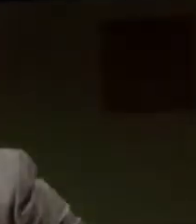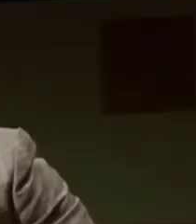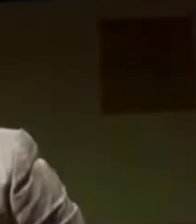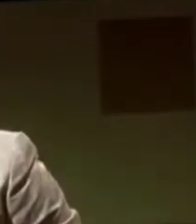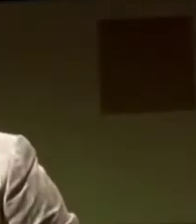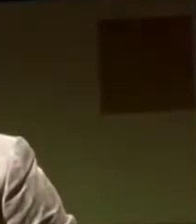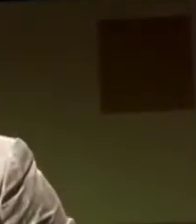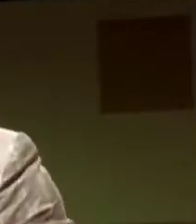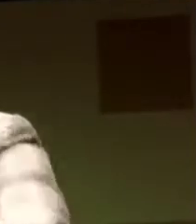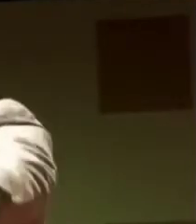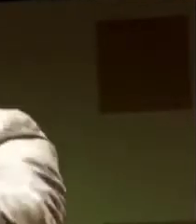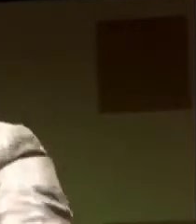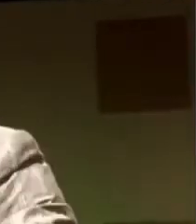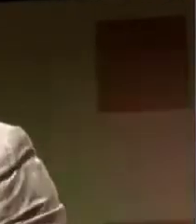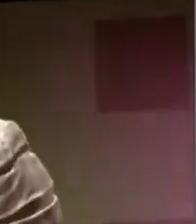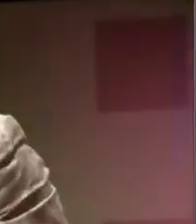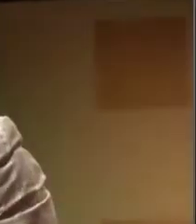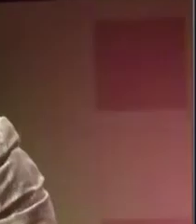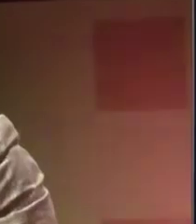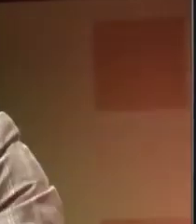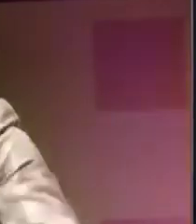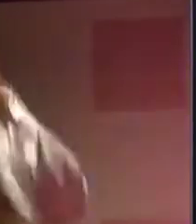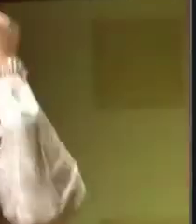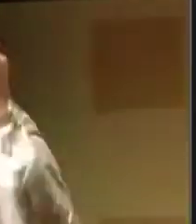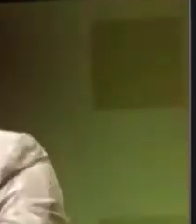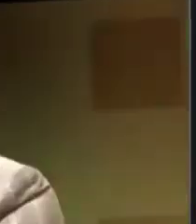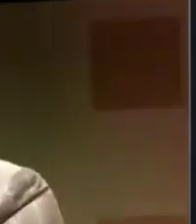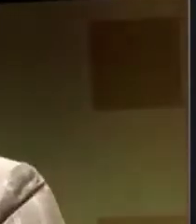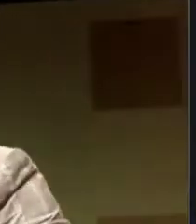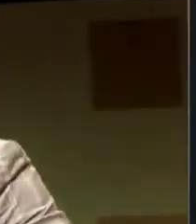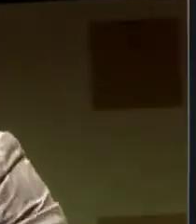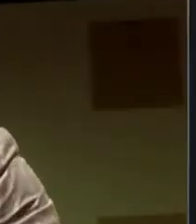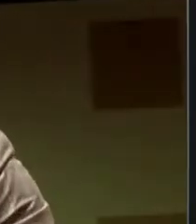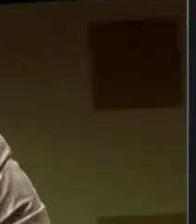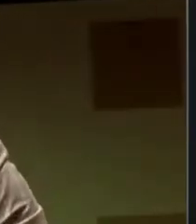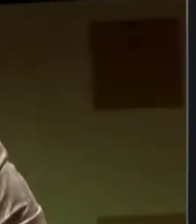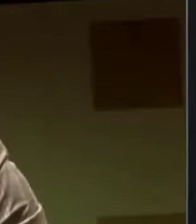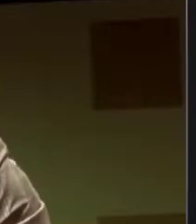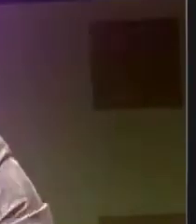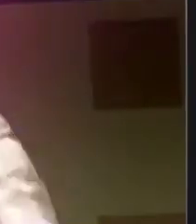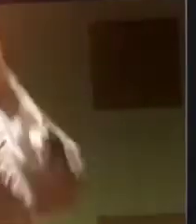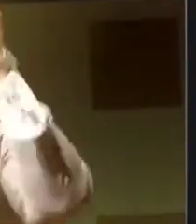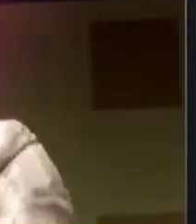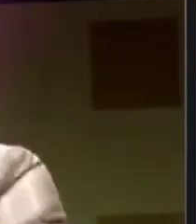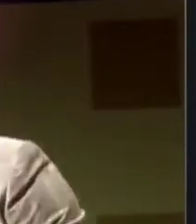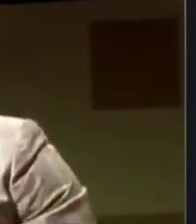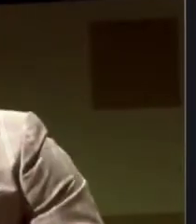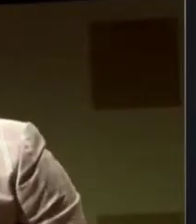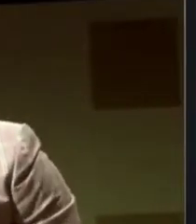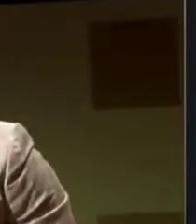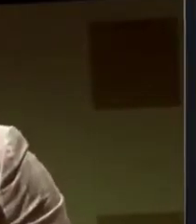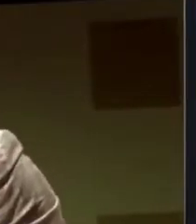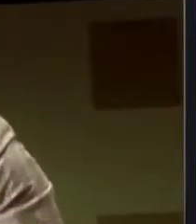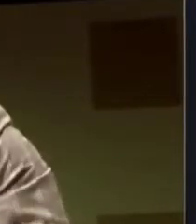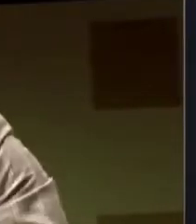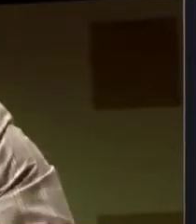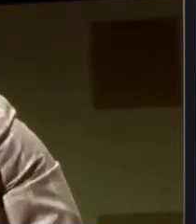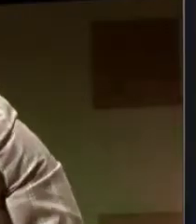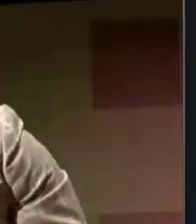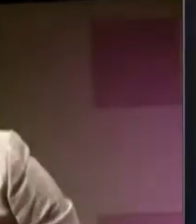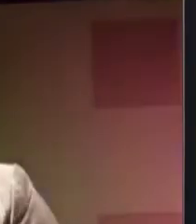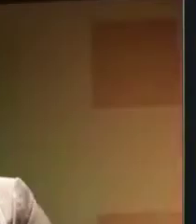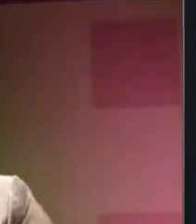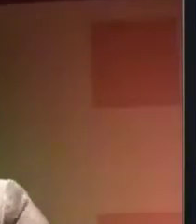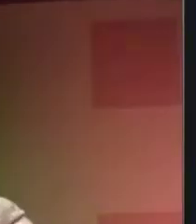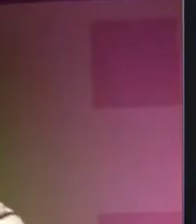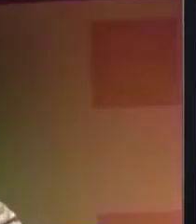Your are being denied. They're being closed off. Your days are being rejected. They're being closed off because